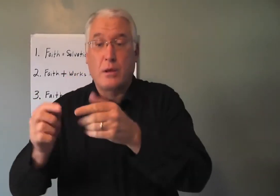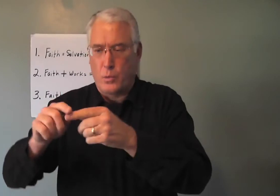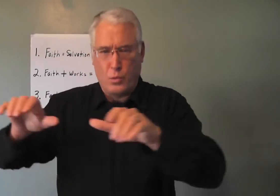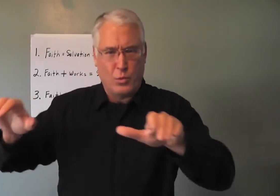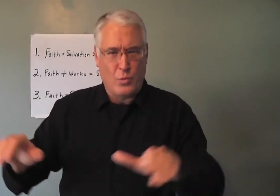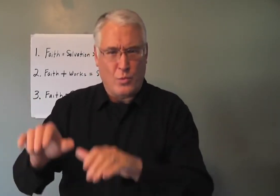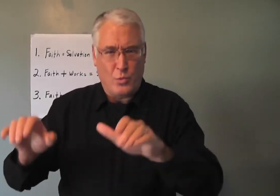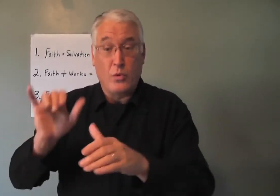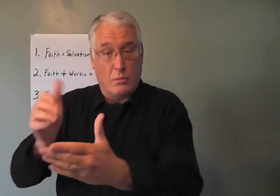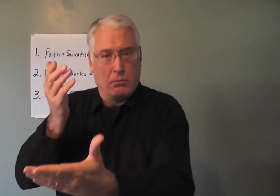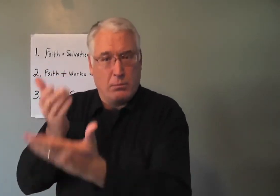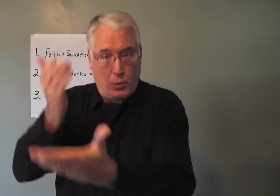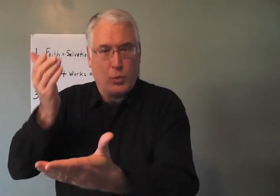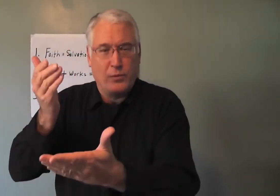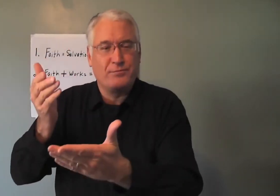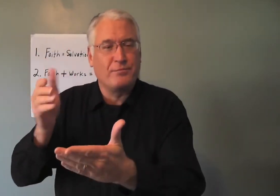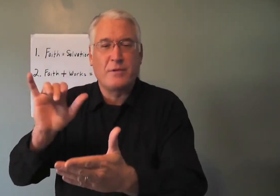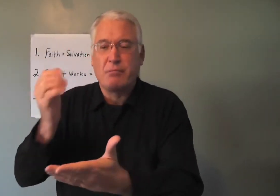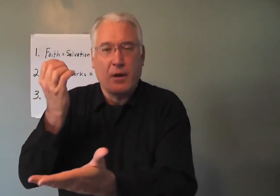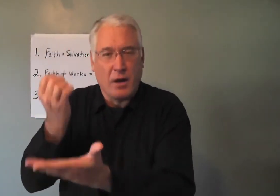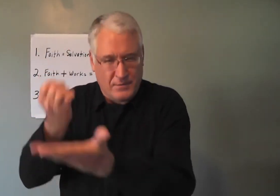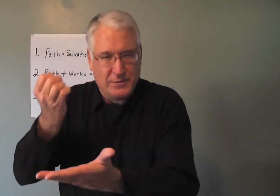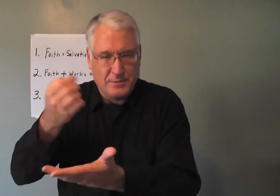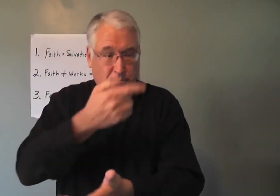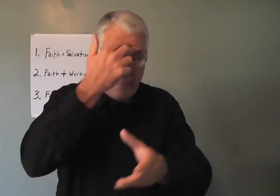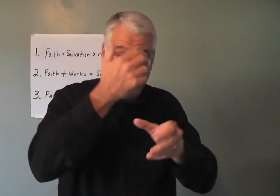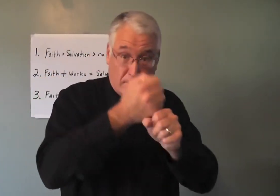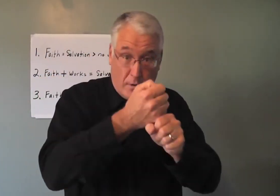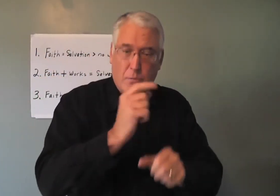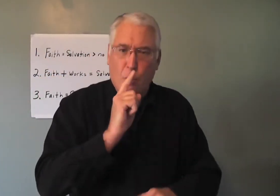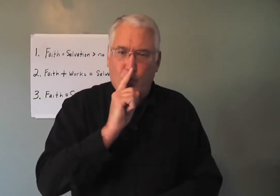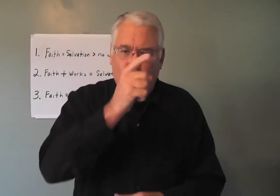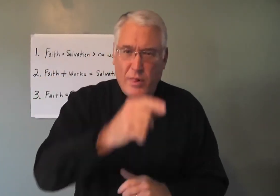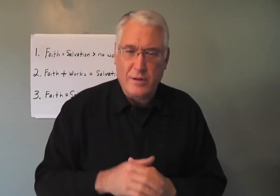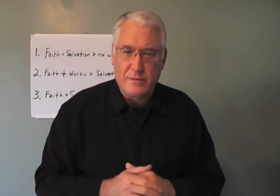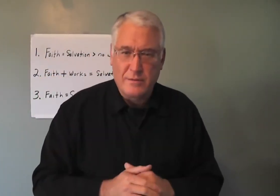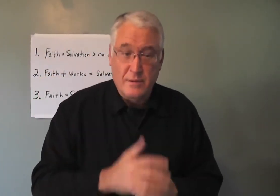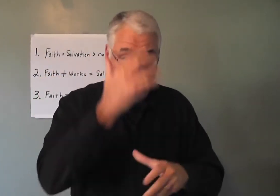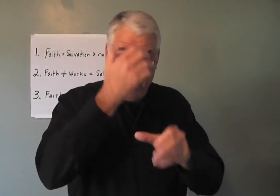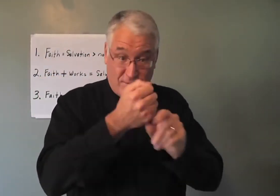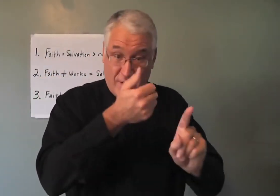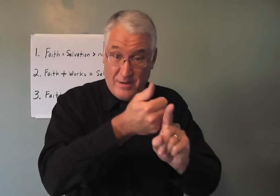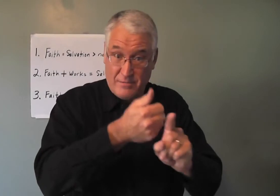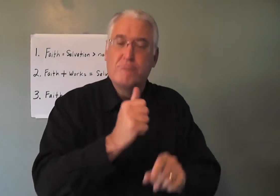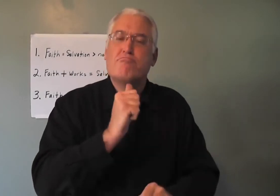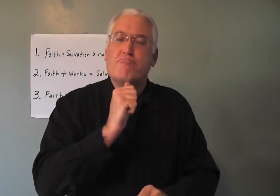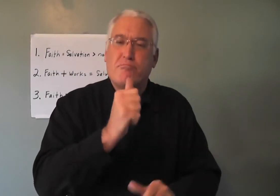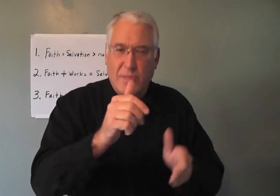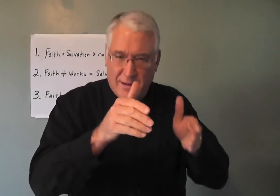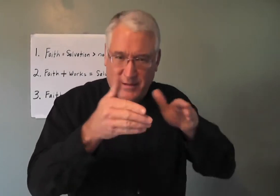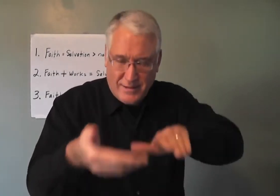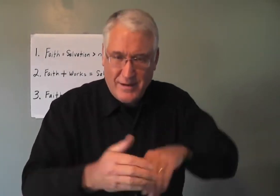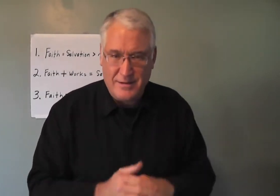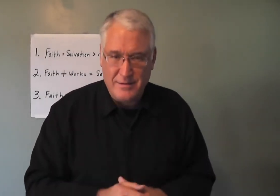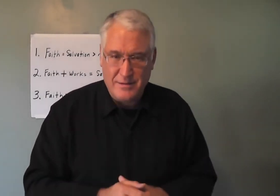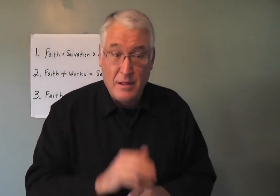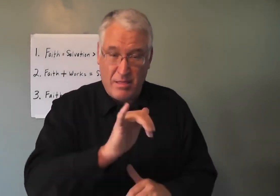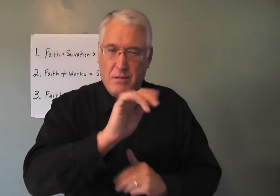salvation, that leads to good works. That's the evidence that the faith is real. That kind of faith is not